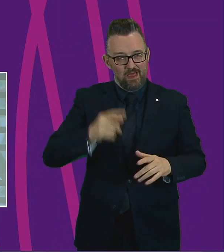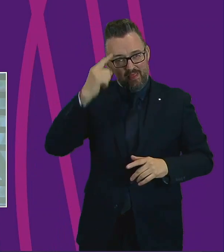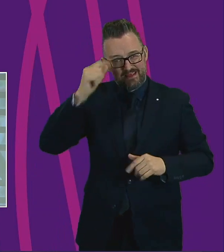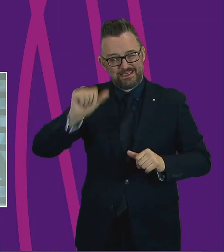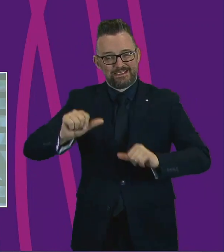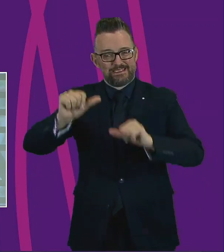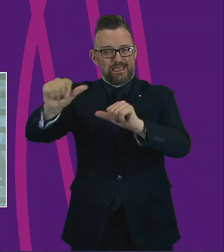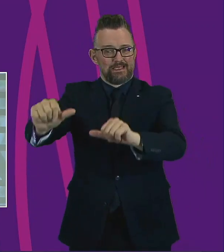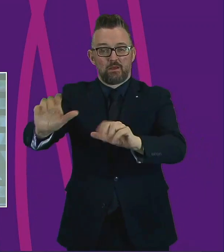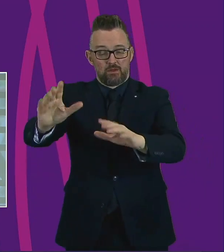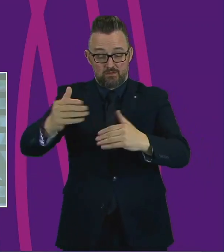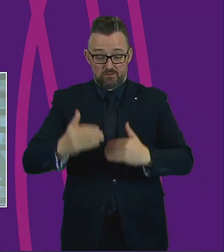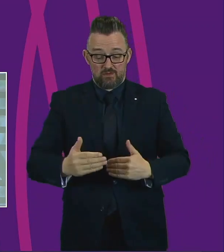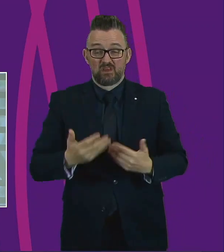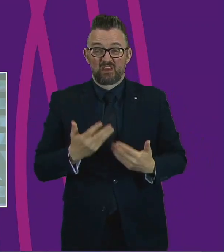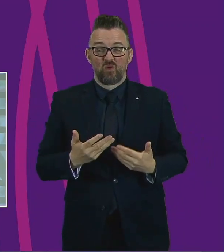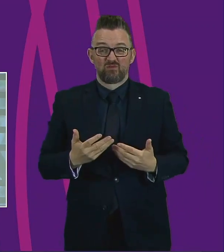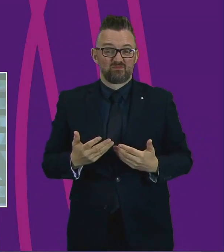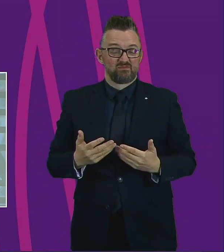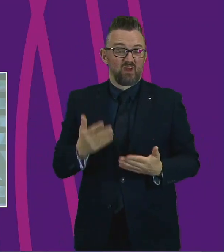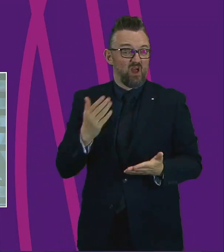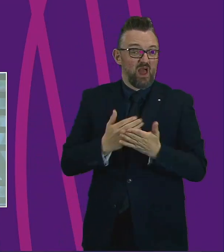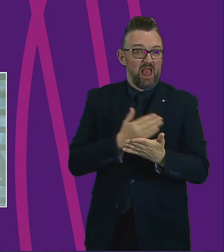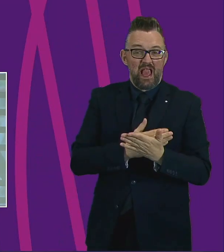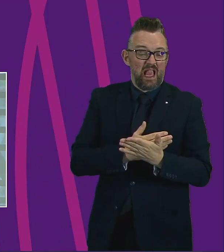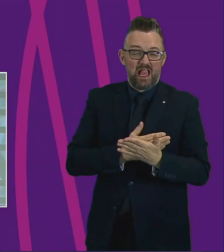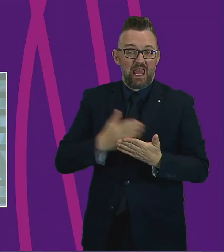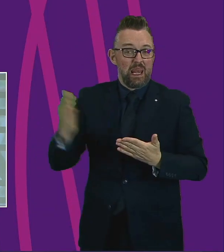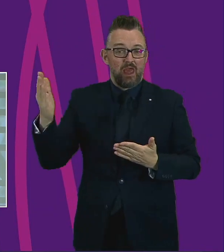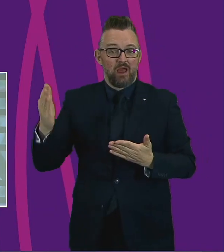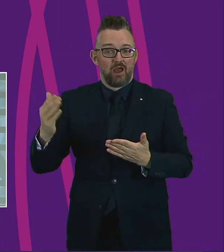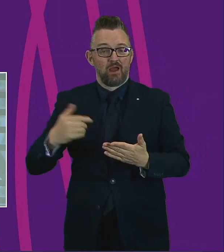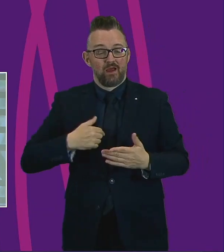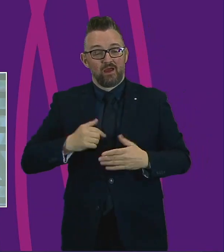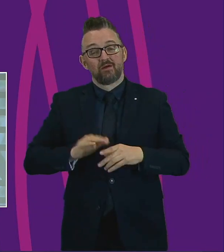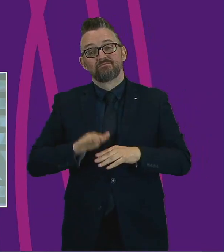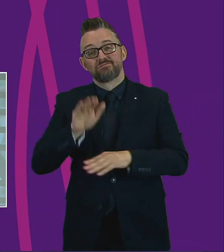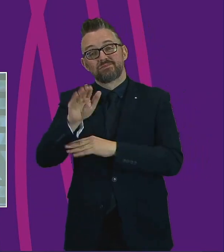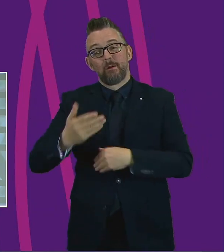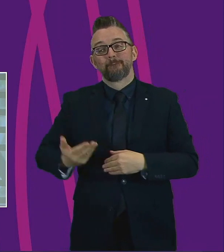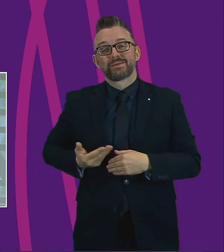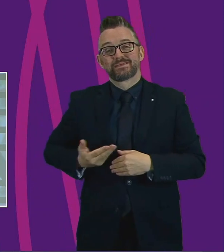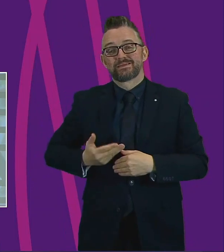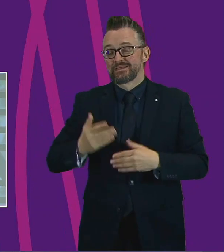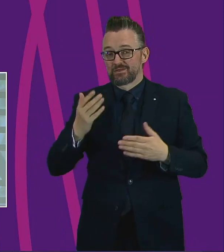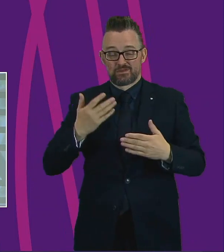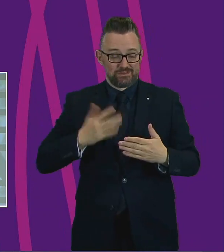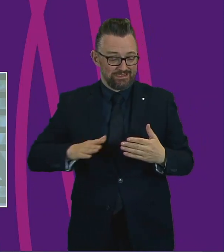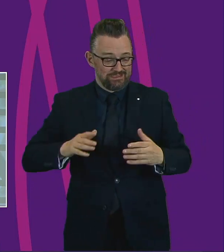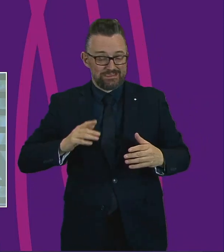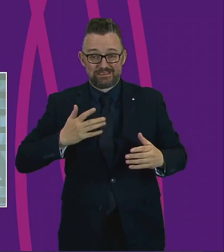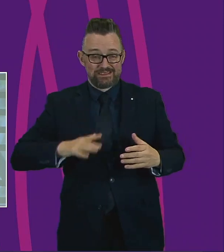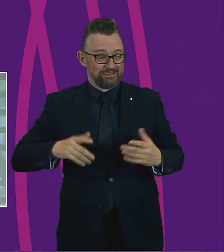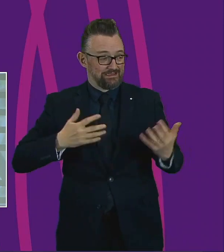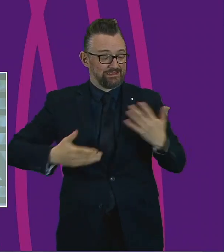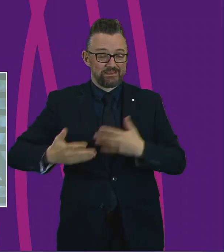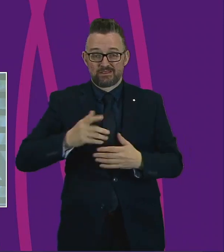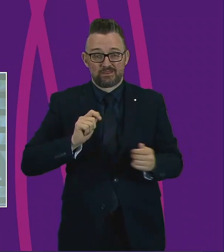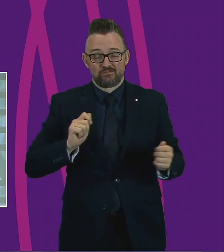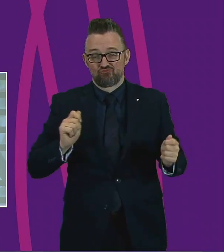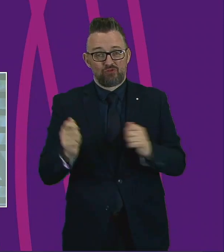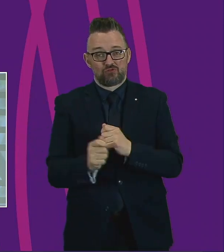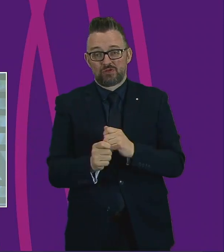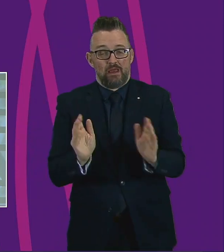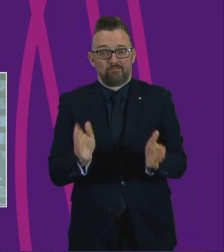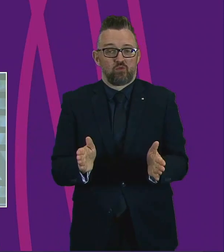steps, it is crystal clear that we must build on the different way of doing business that we have witnessed over the last 12 weeks or so. What we have